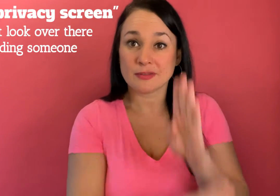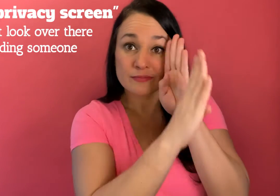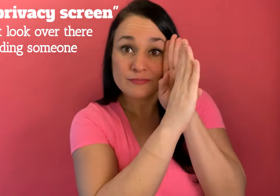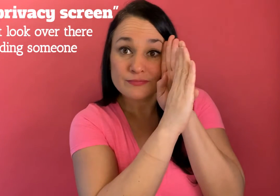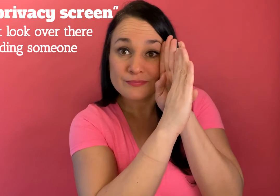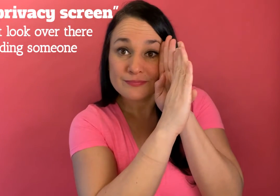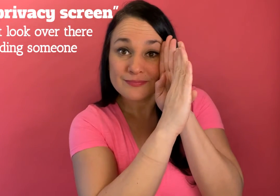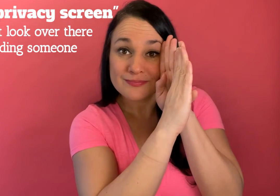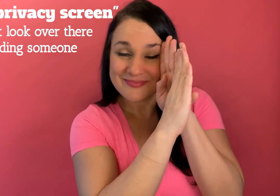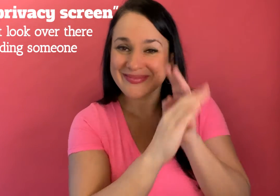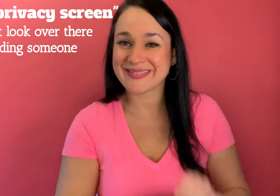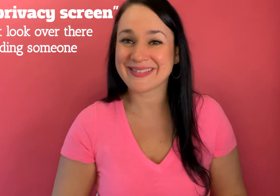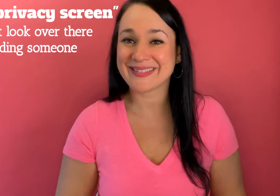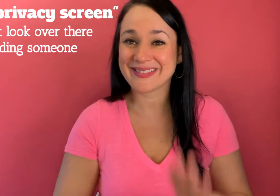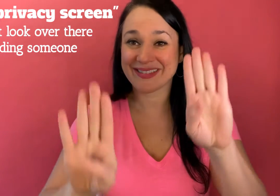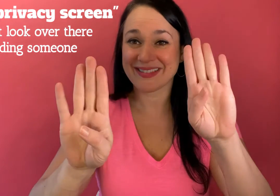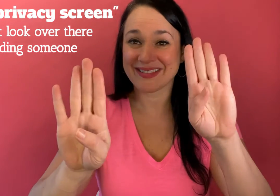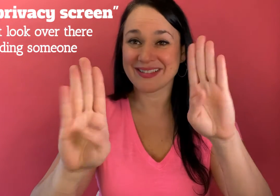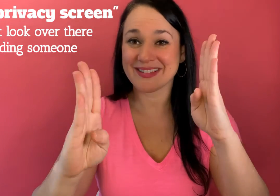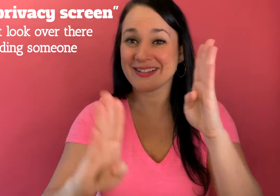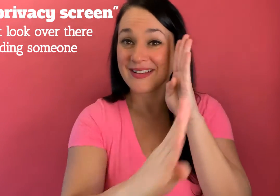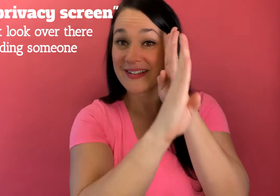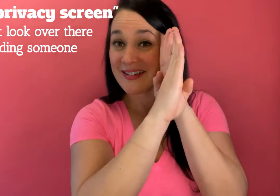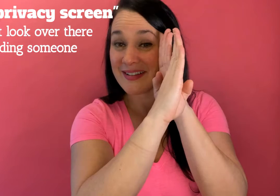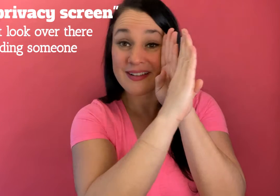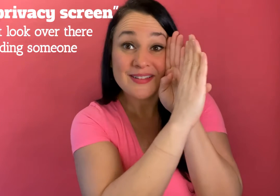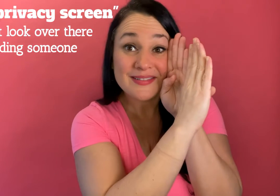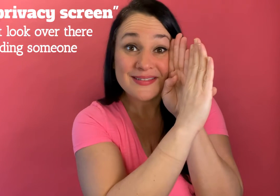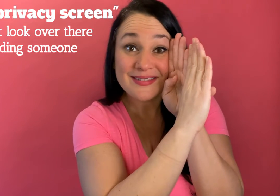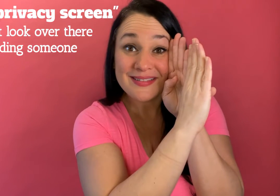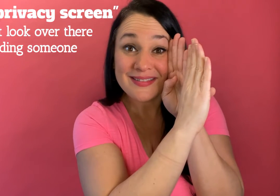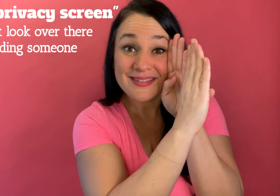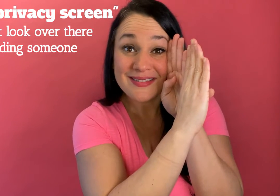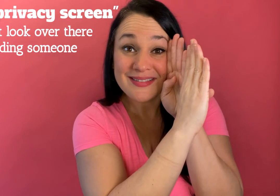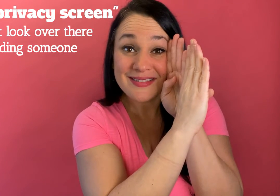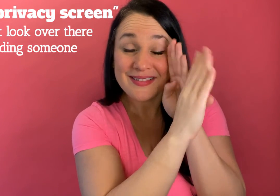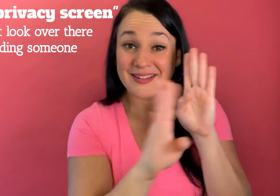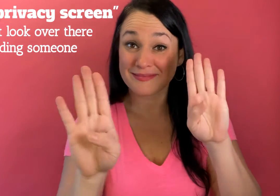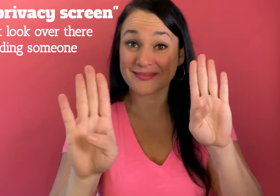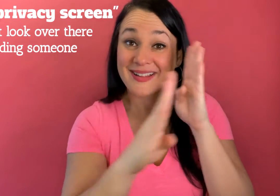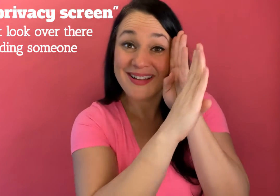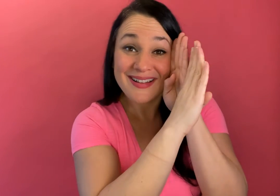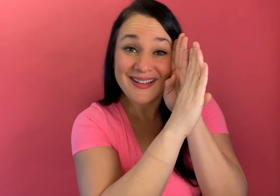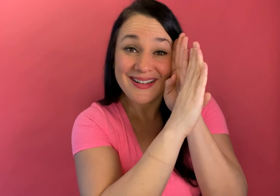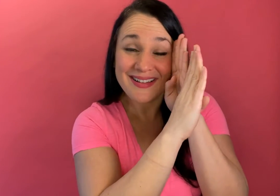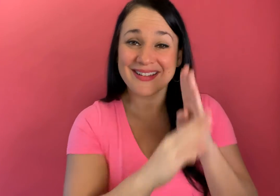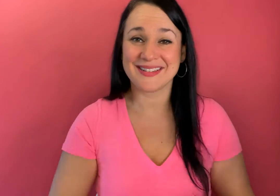privacy screen it's these two handshapes like this block your eye with the letter b's